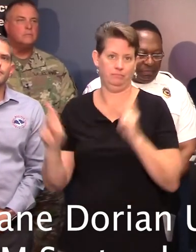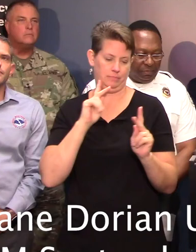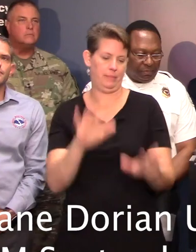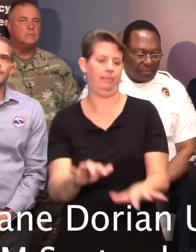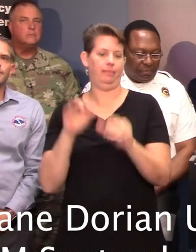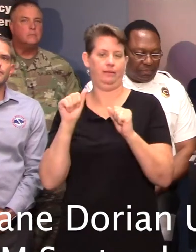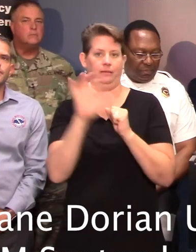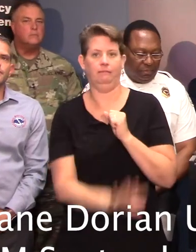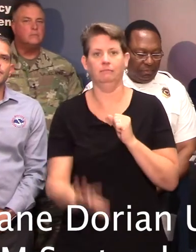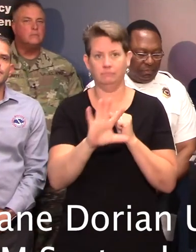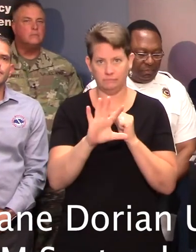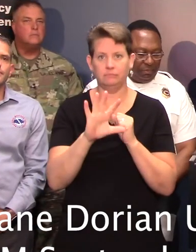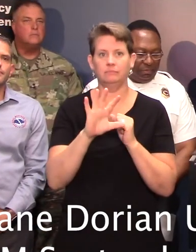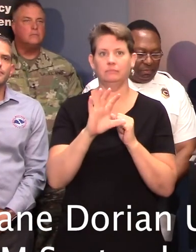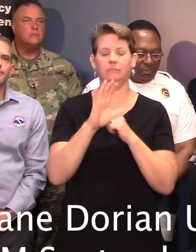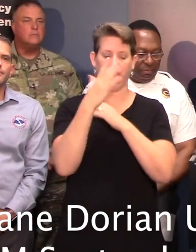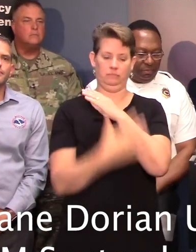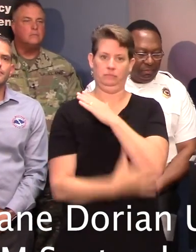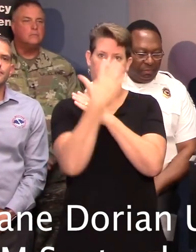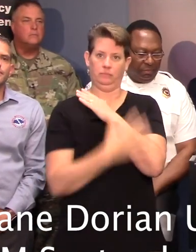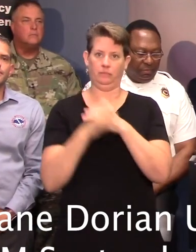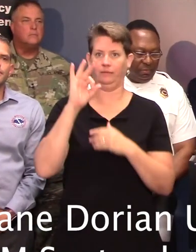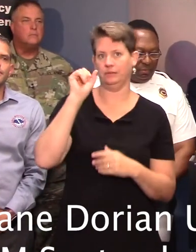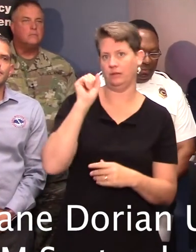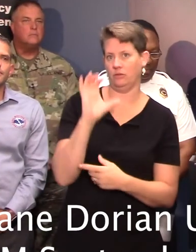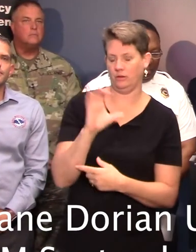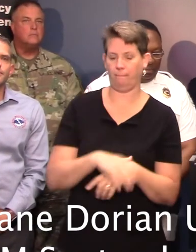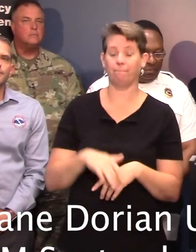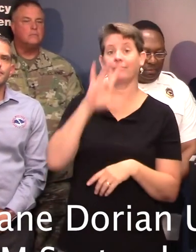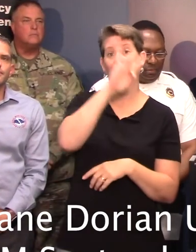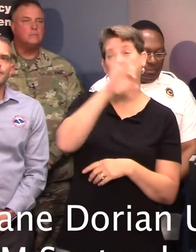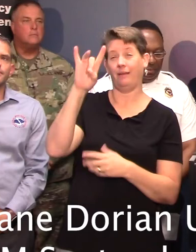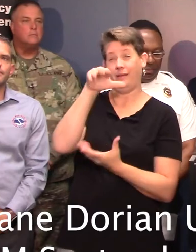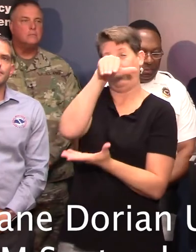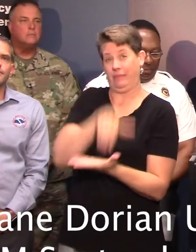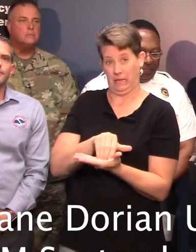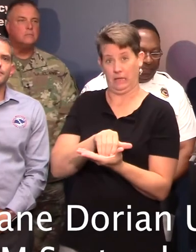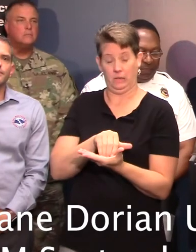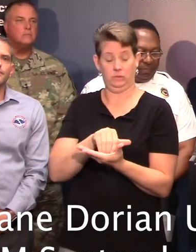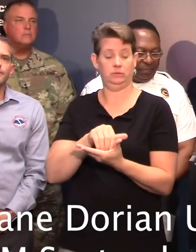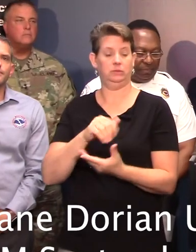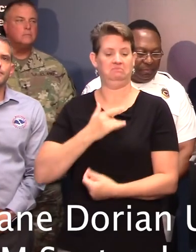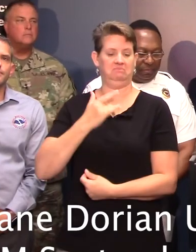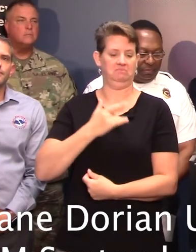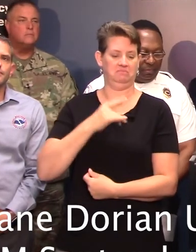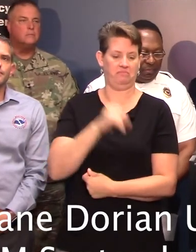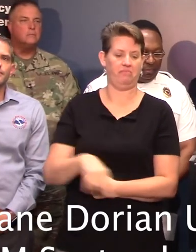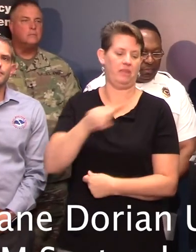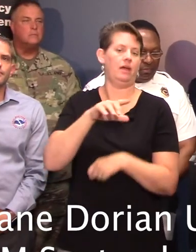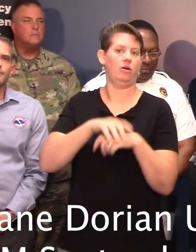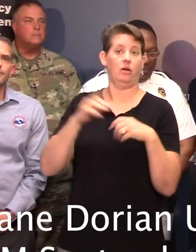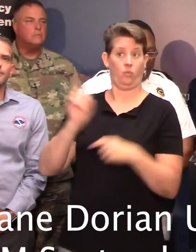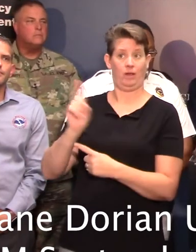the coastal area of the state, 88,000 of which we estimated were carried on I